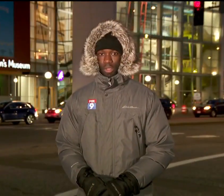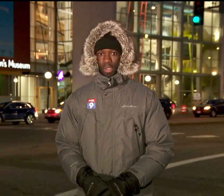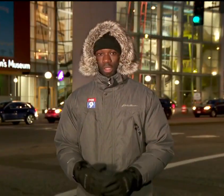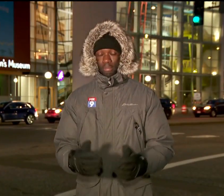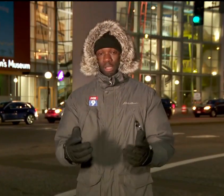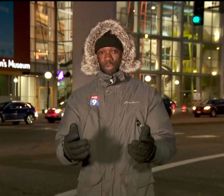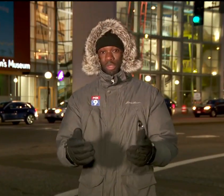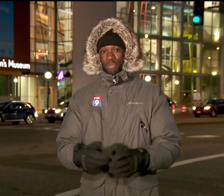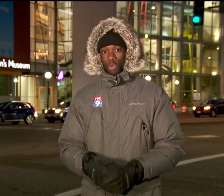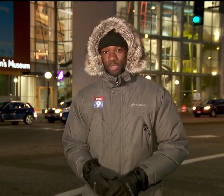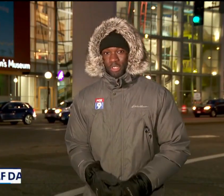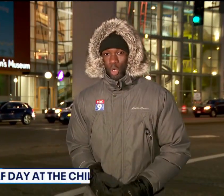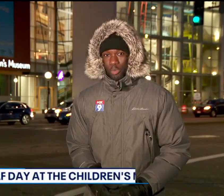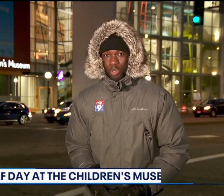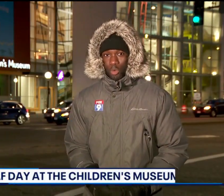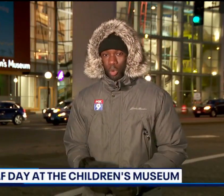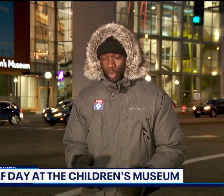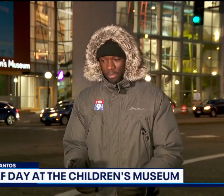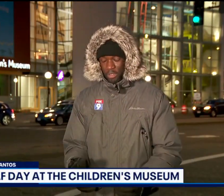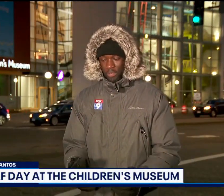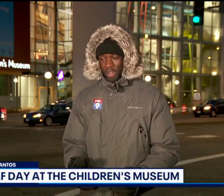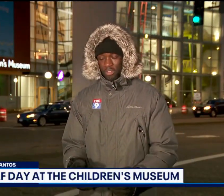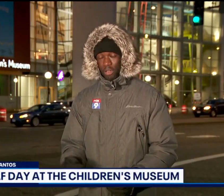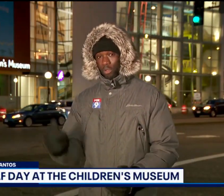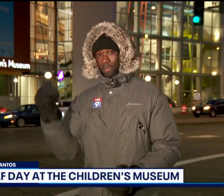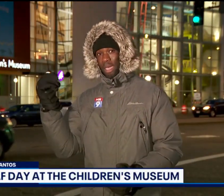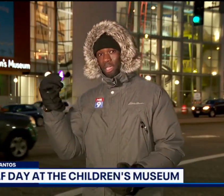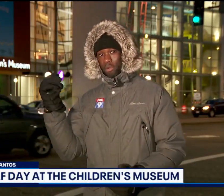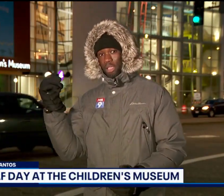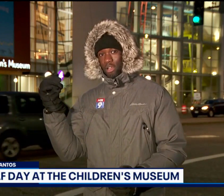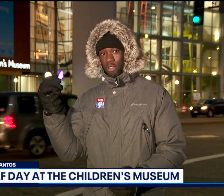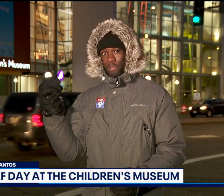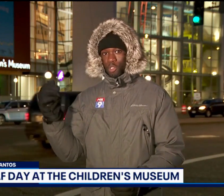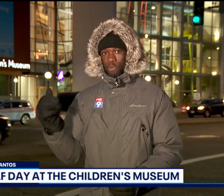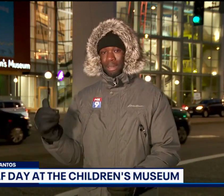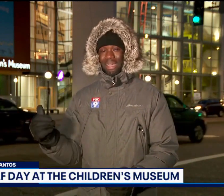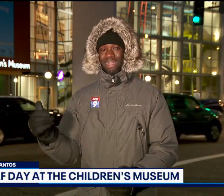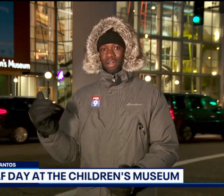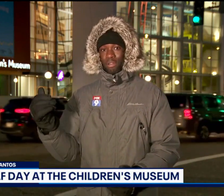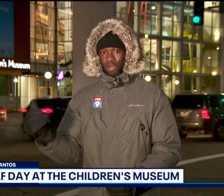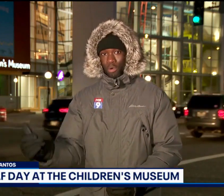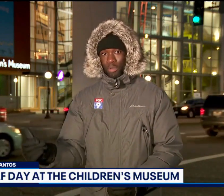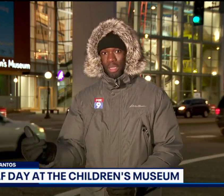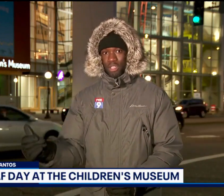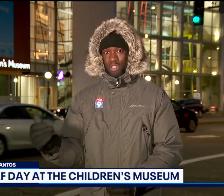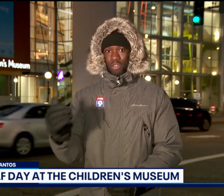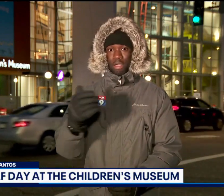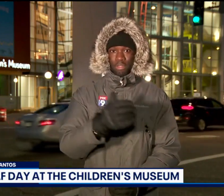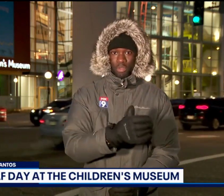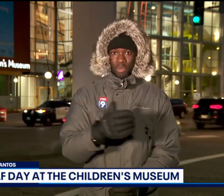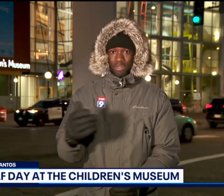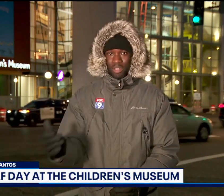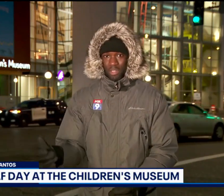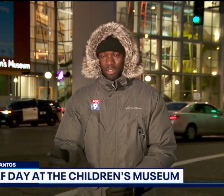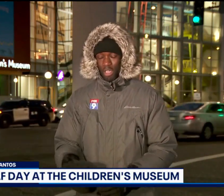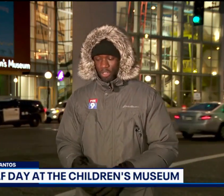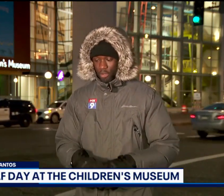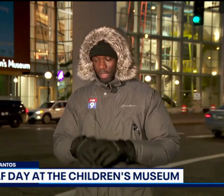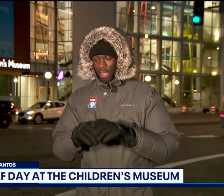And the Metro Deaf School says it hopes to do more of these events, not only back here again in the future, but at other locations around the Twin Cities, so that